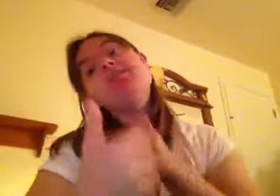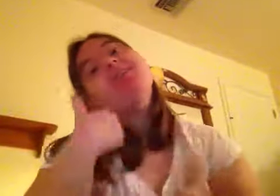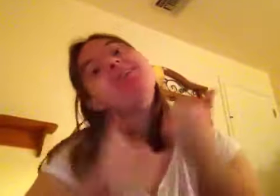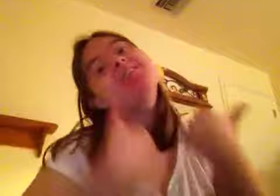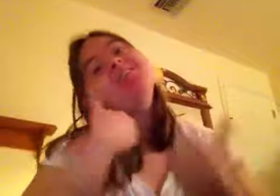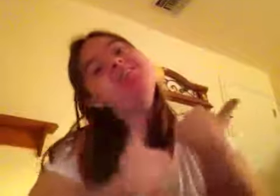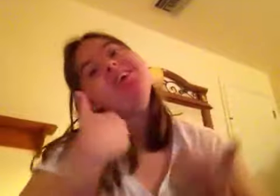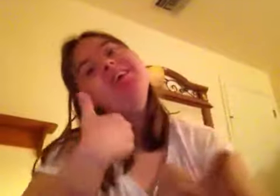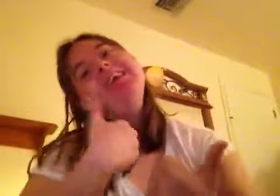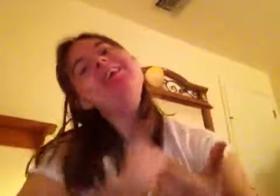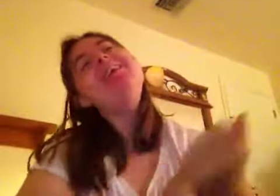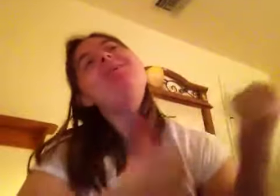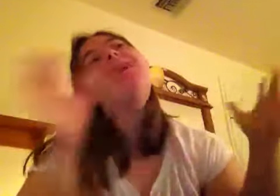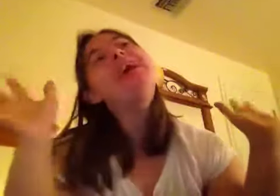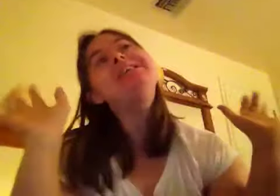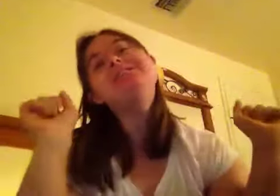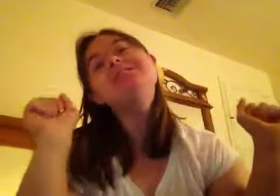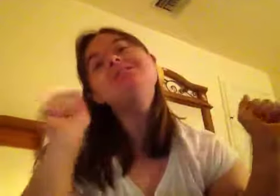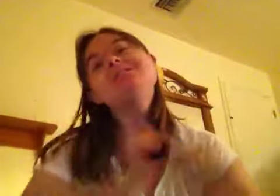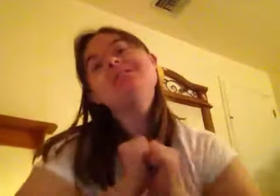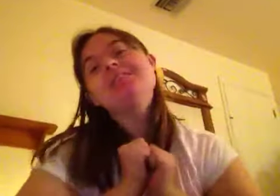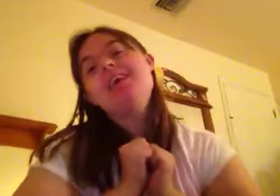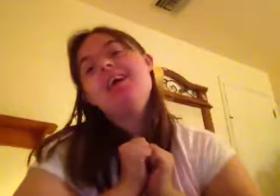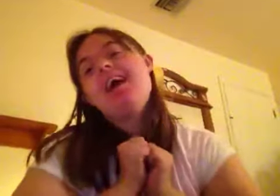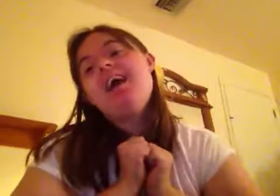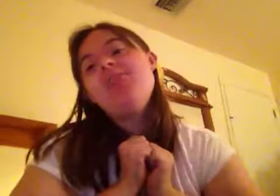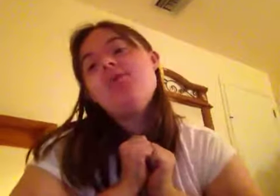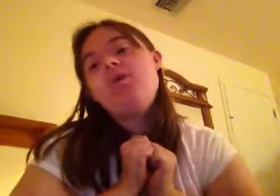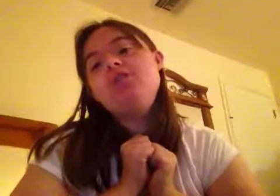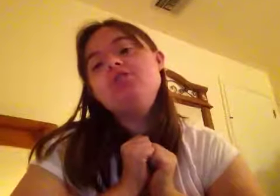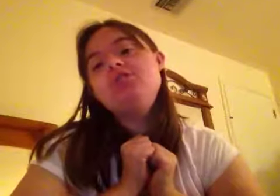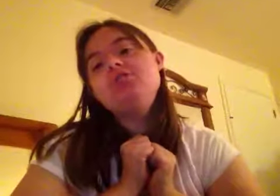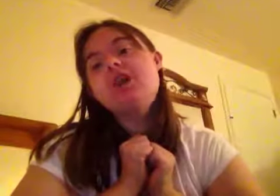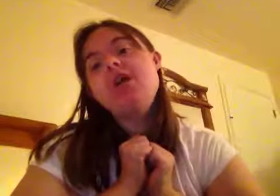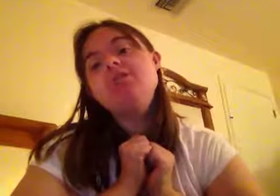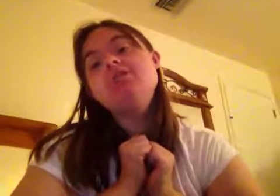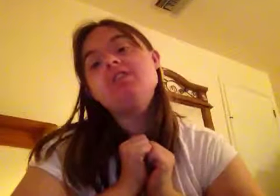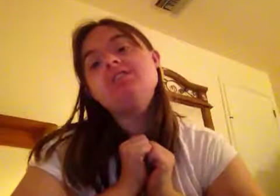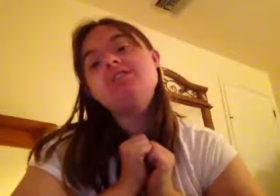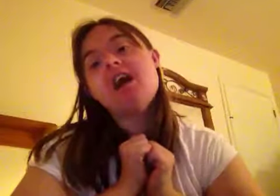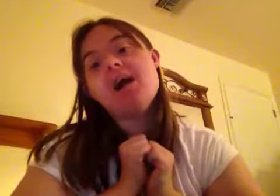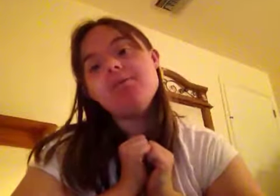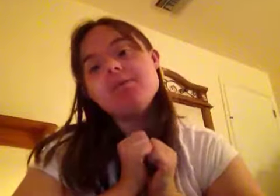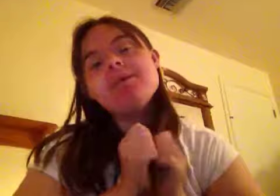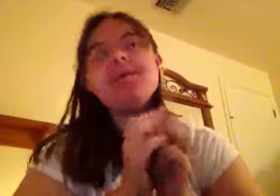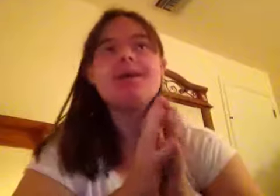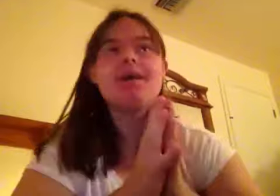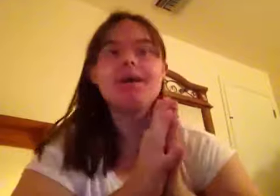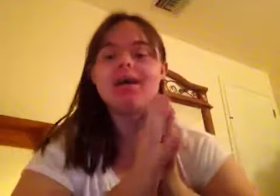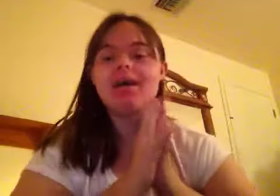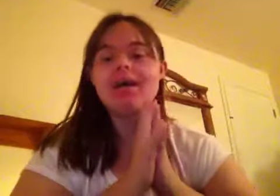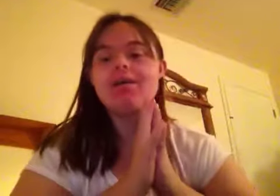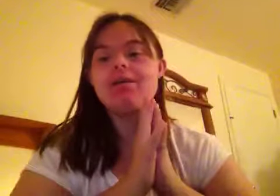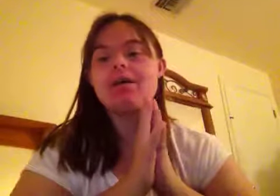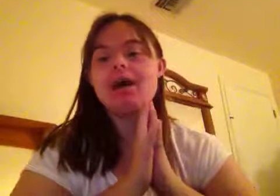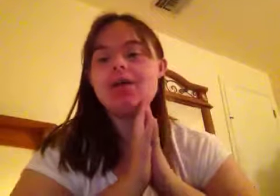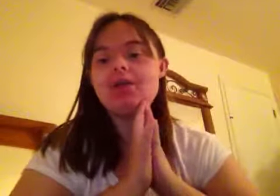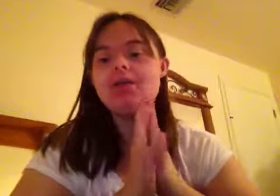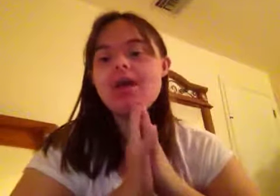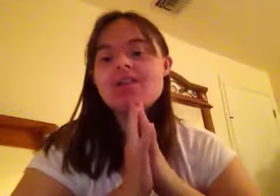Lucas and Jenny I know I do I have been watching your channel non-stop and I do like